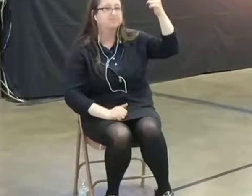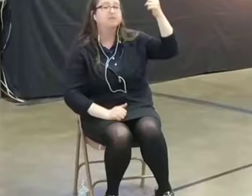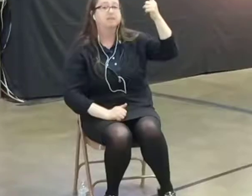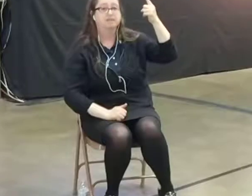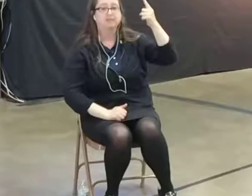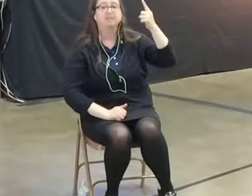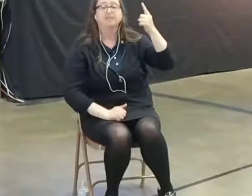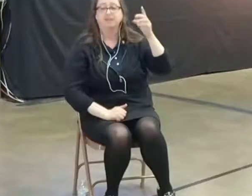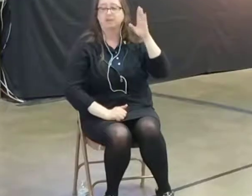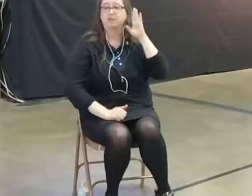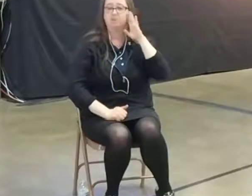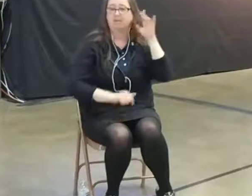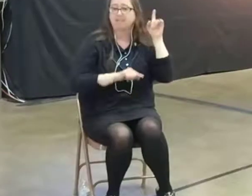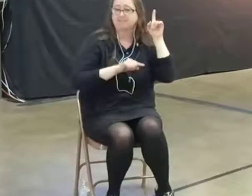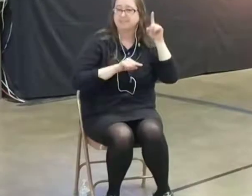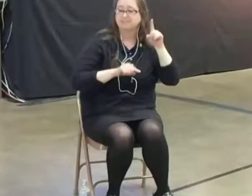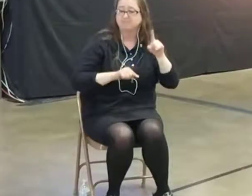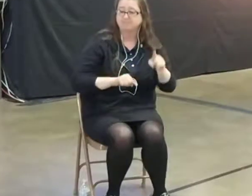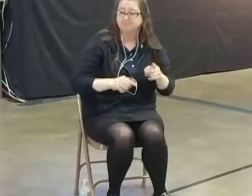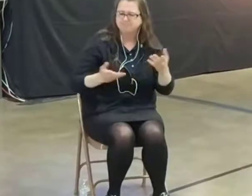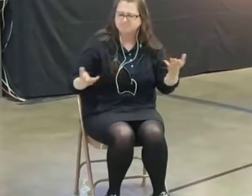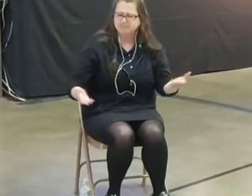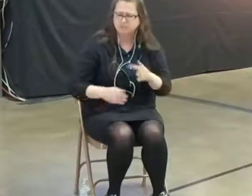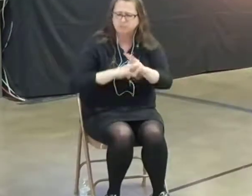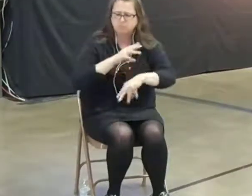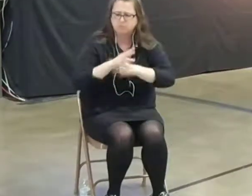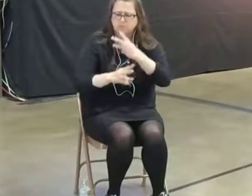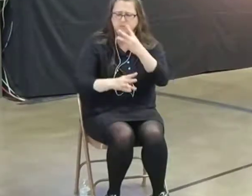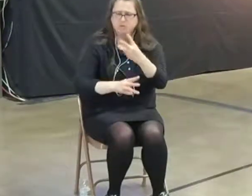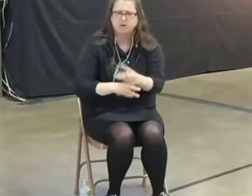No soul has seen.